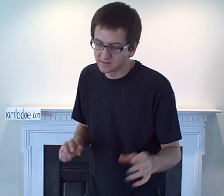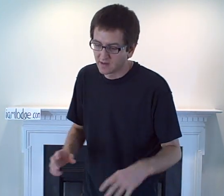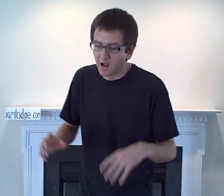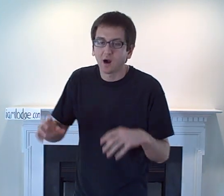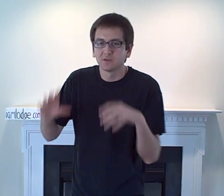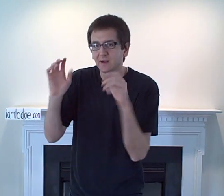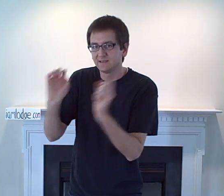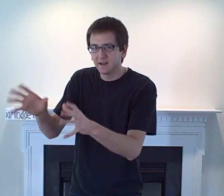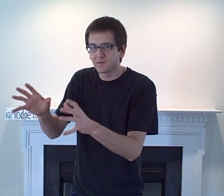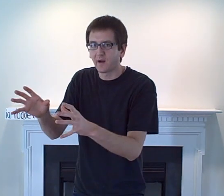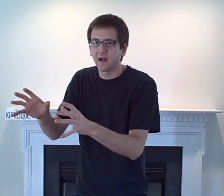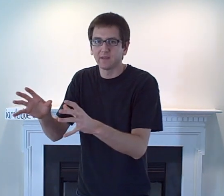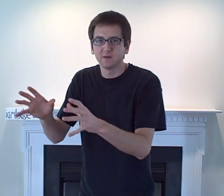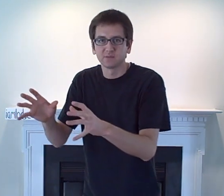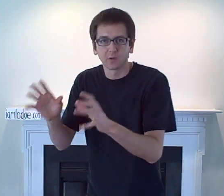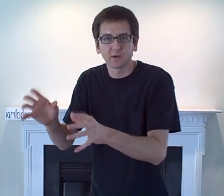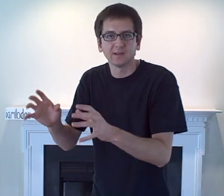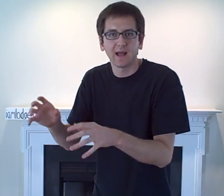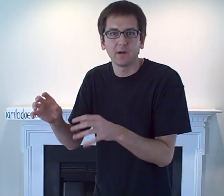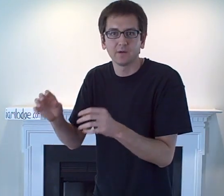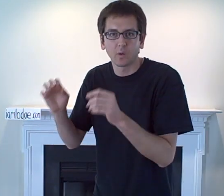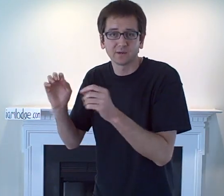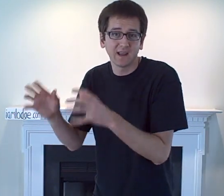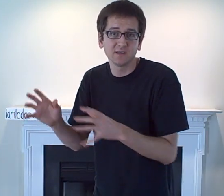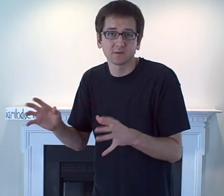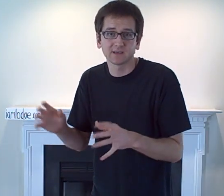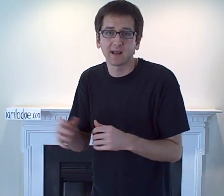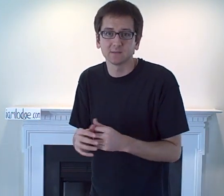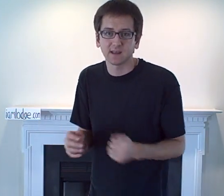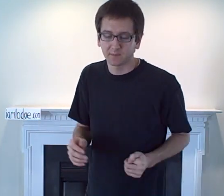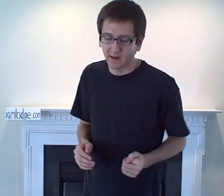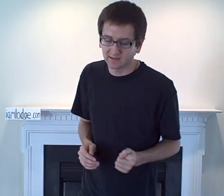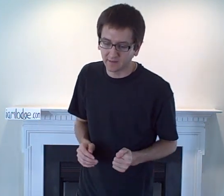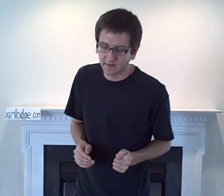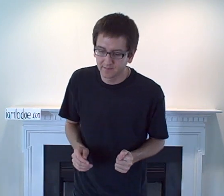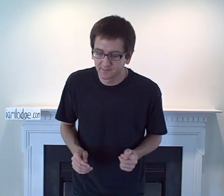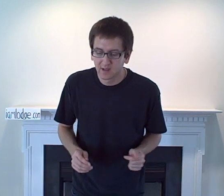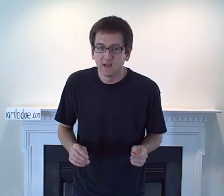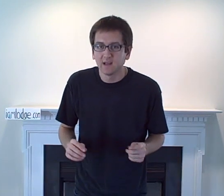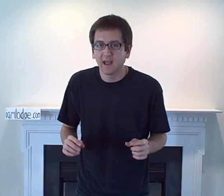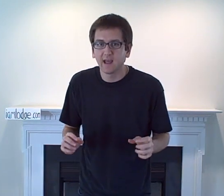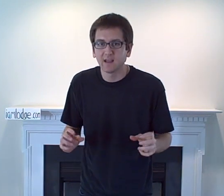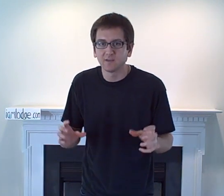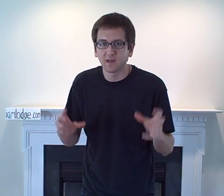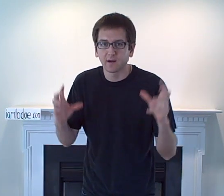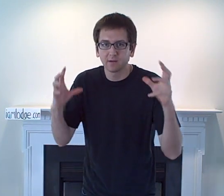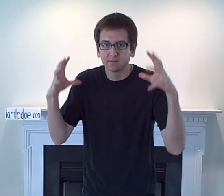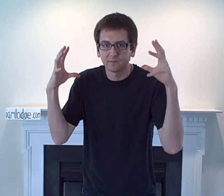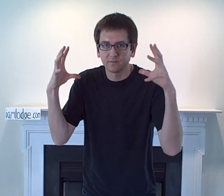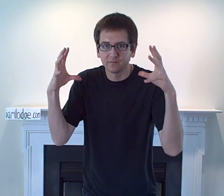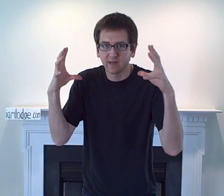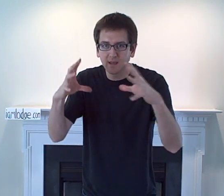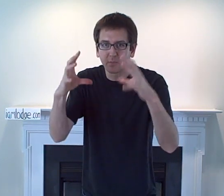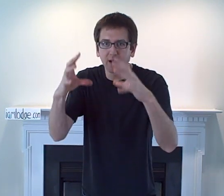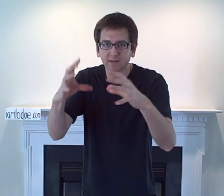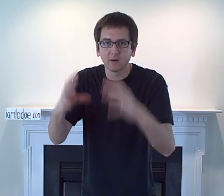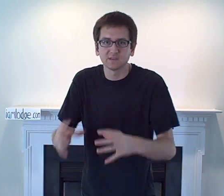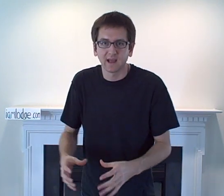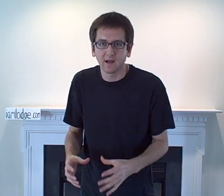are to identify those broken down or dangerous items like bacteria, and they break those down